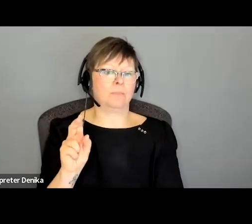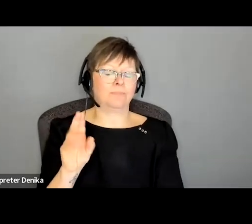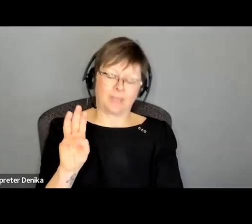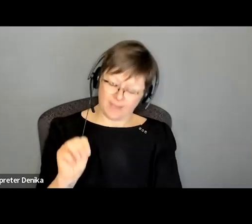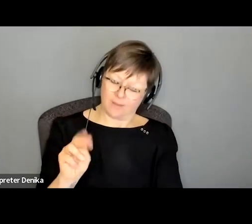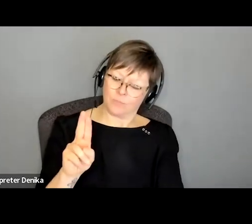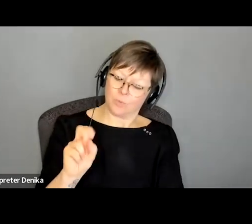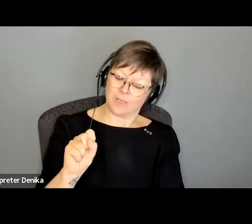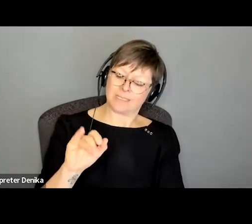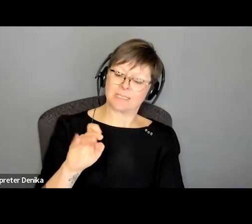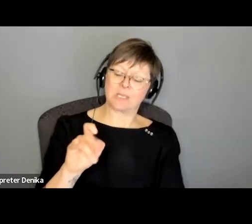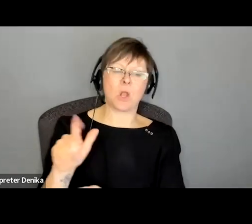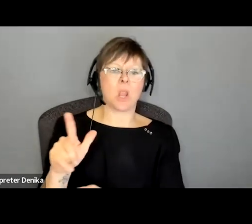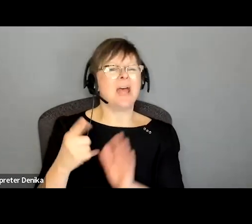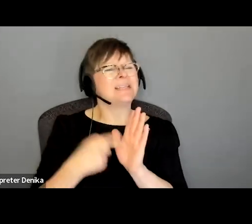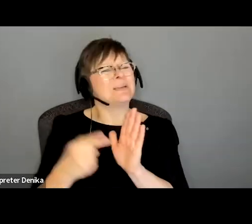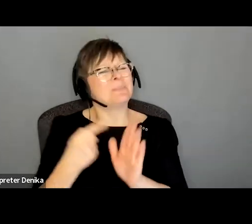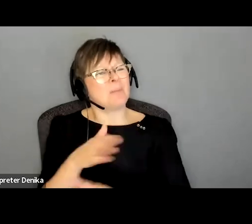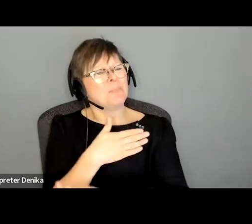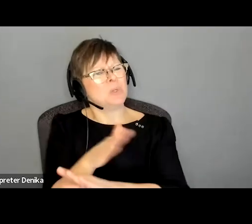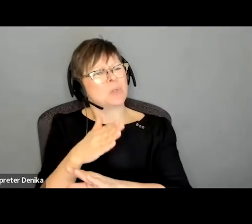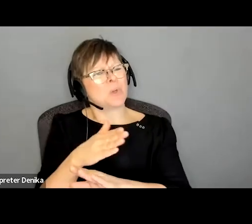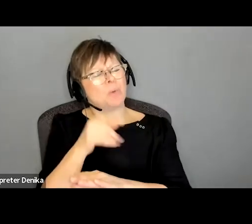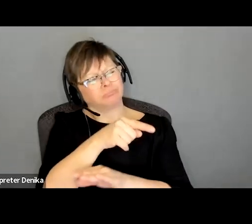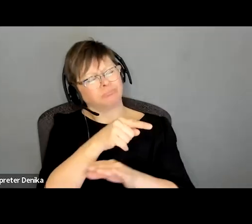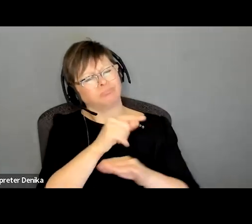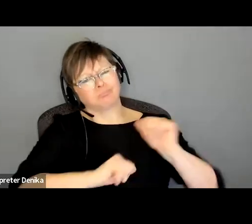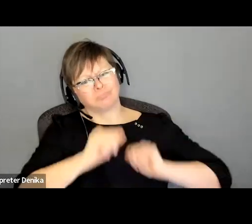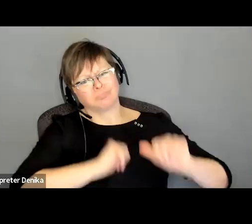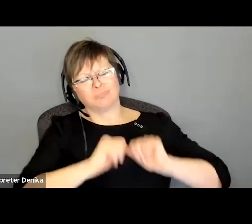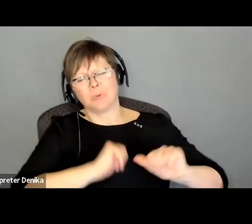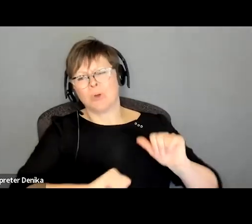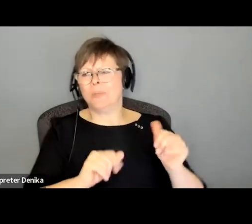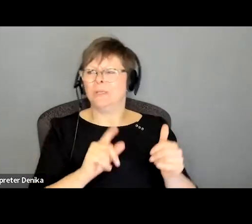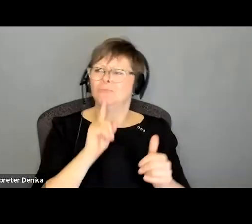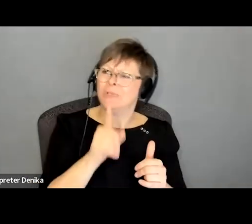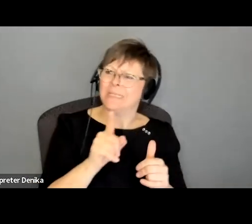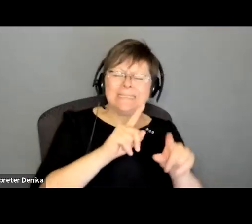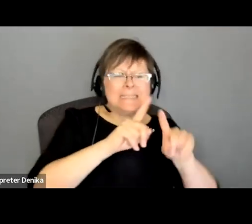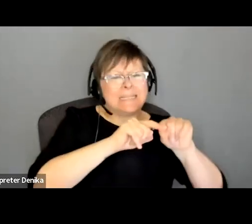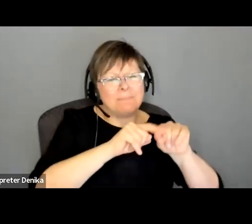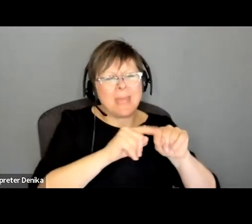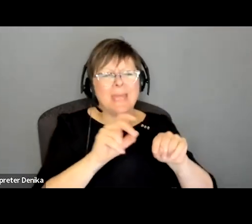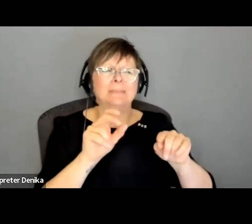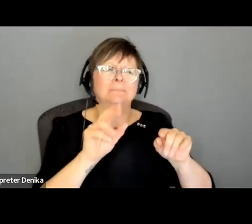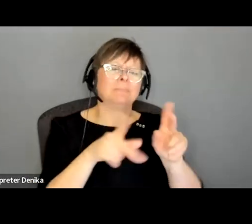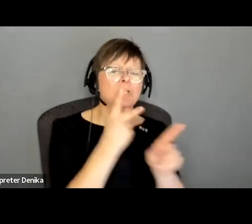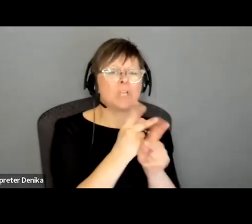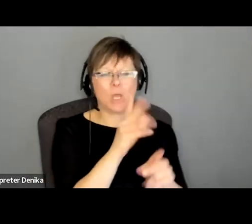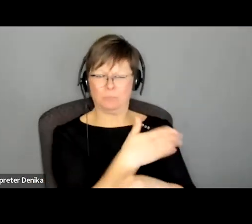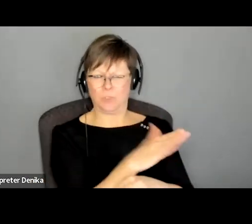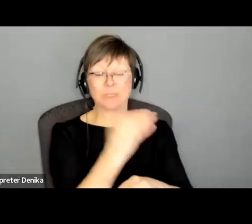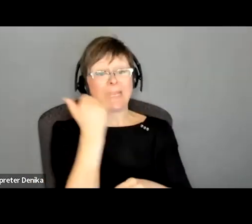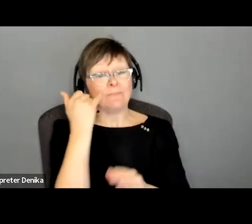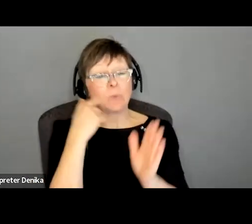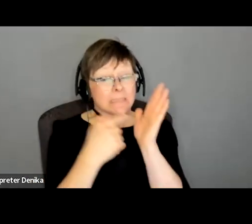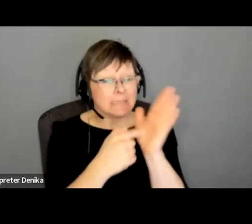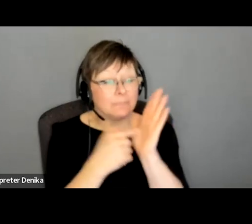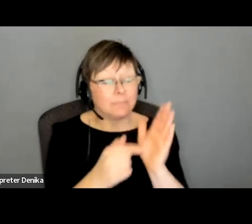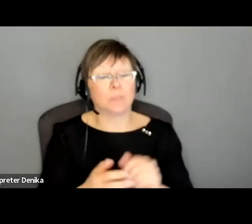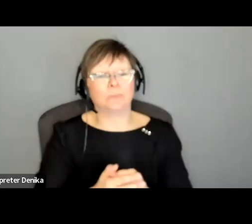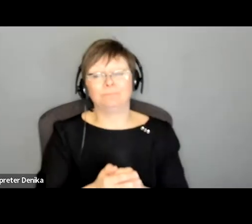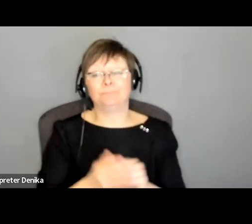certain tone that is needed depending on the style of music within the musical itself like if you are a uh